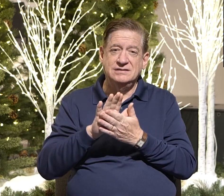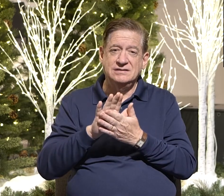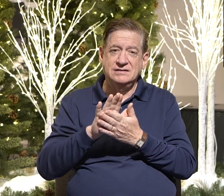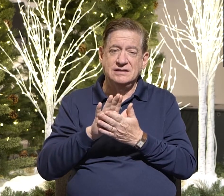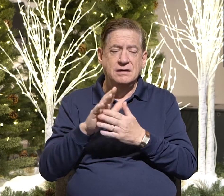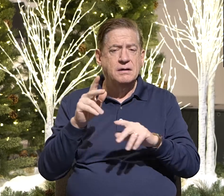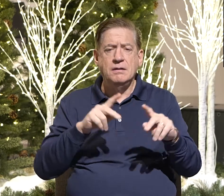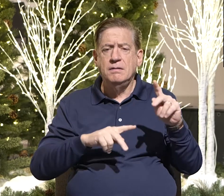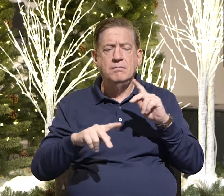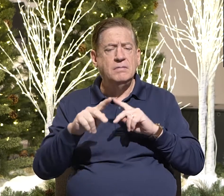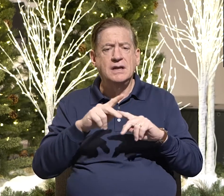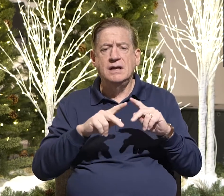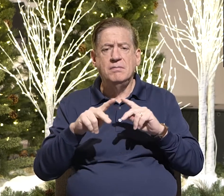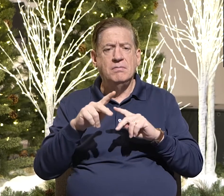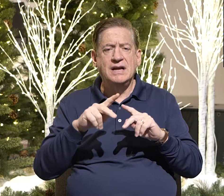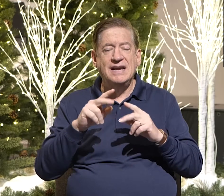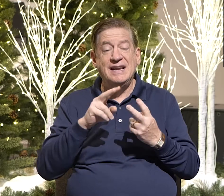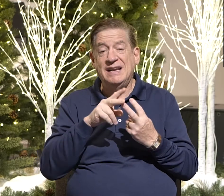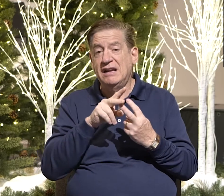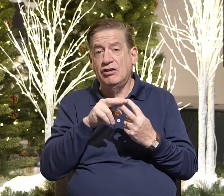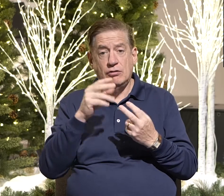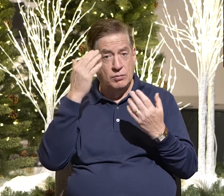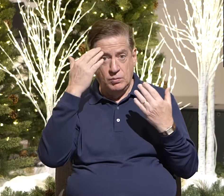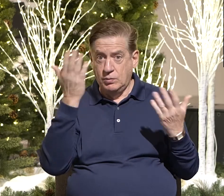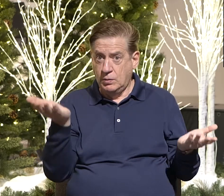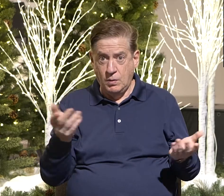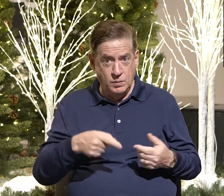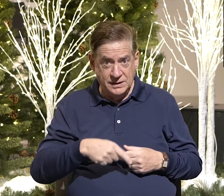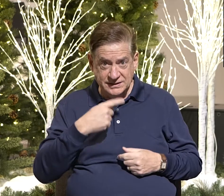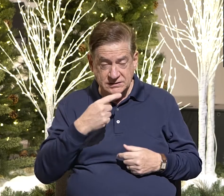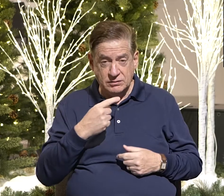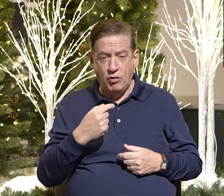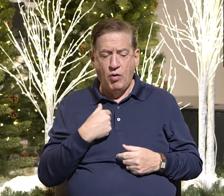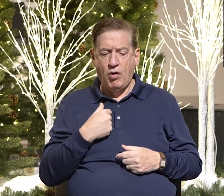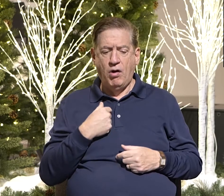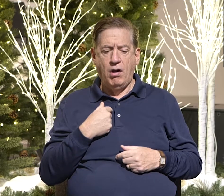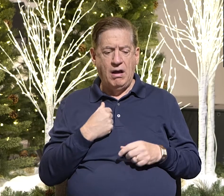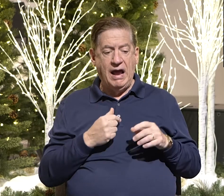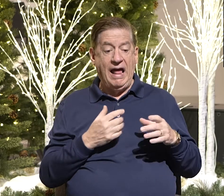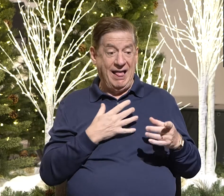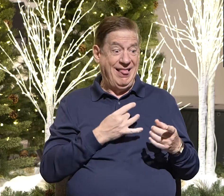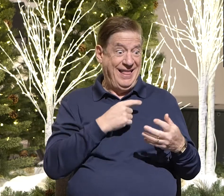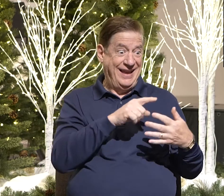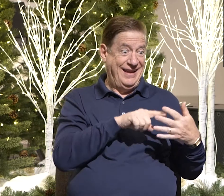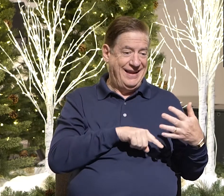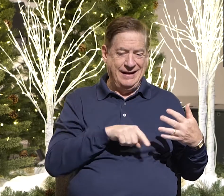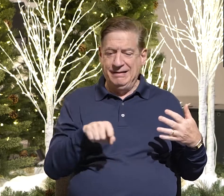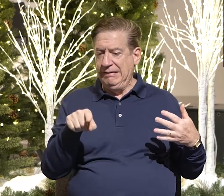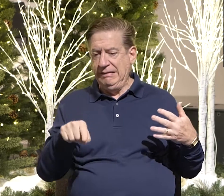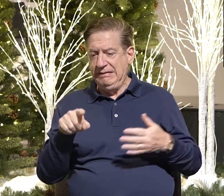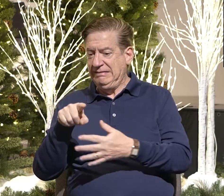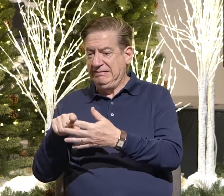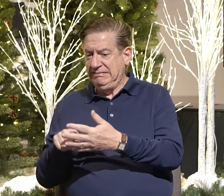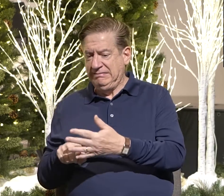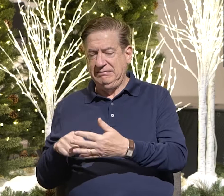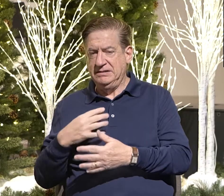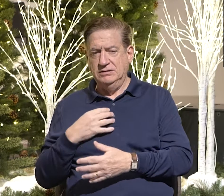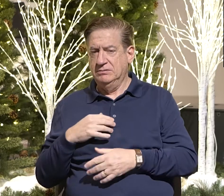See, people don't, they either don't know what it says or they like to pick and they choose what they want to believe.